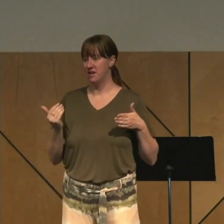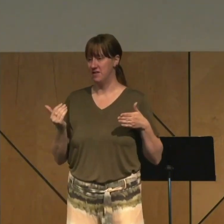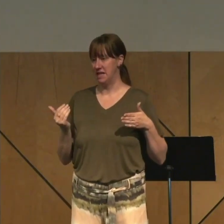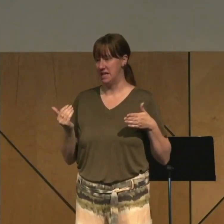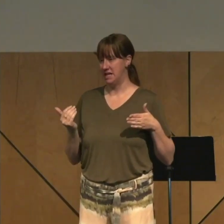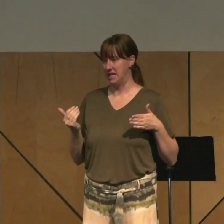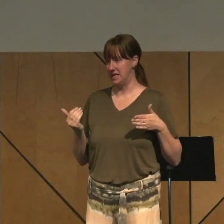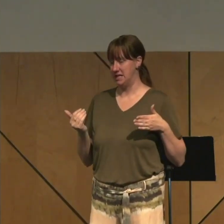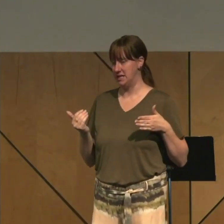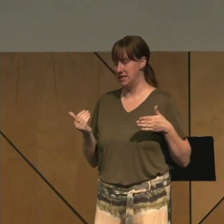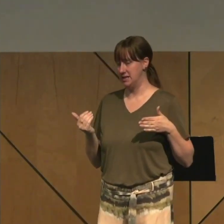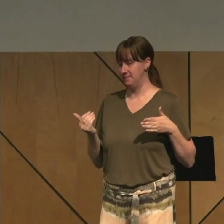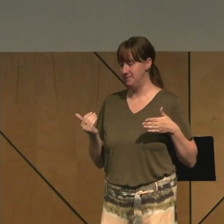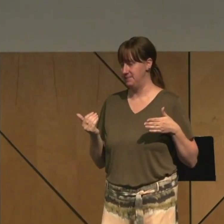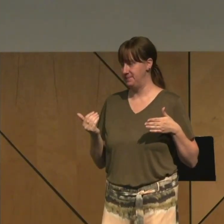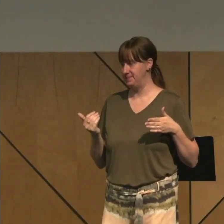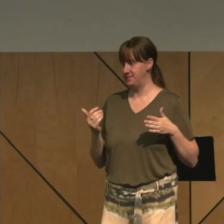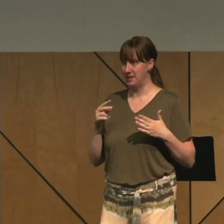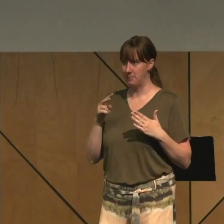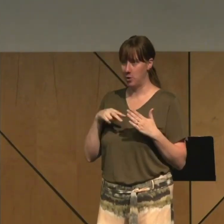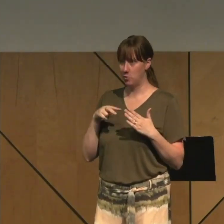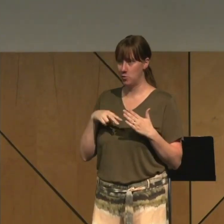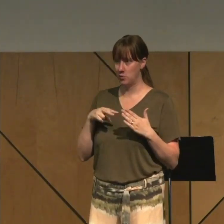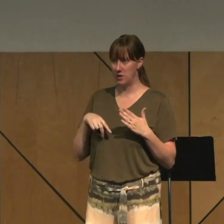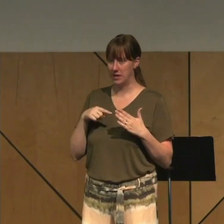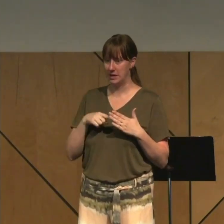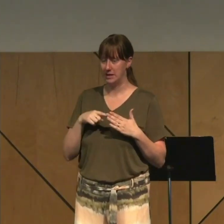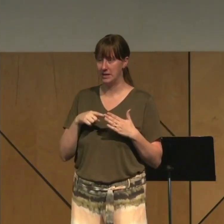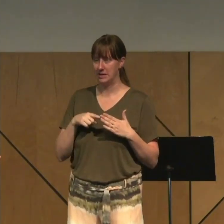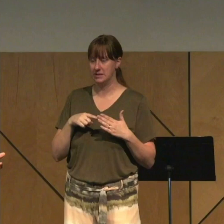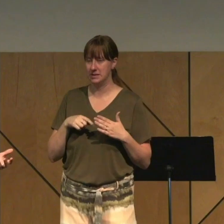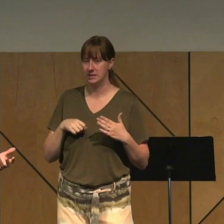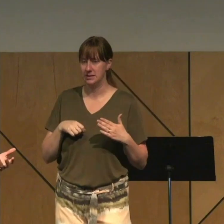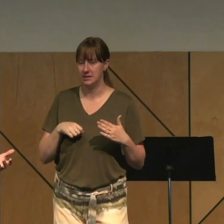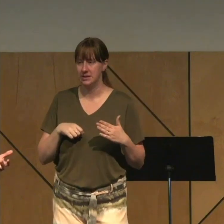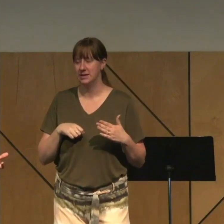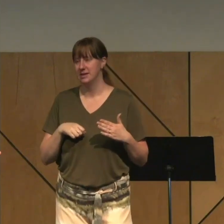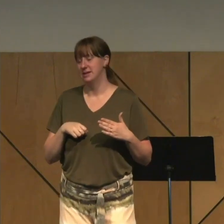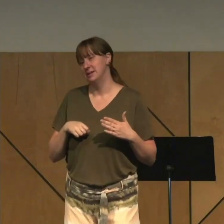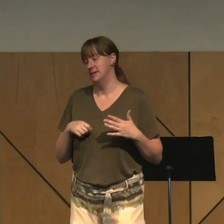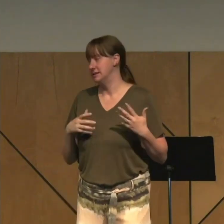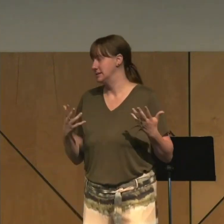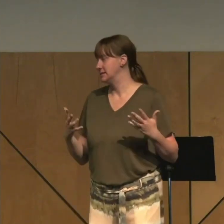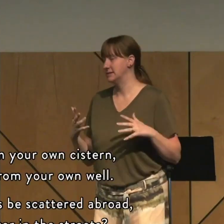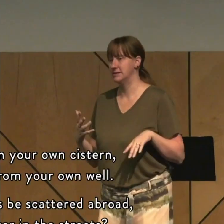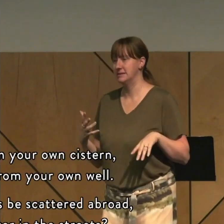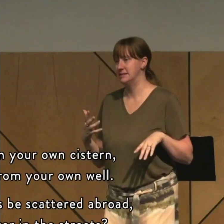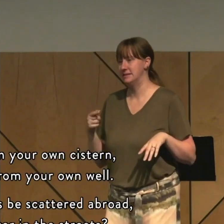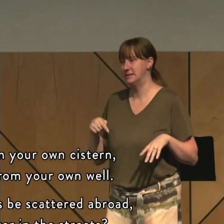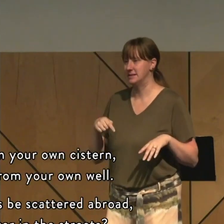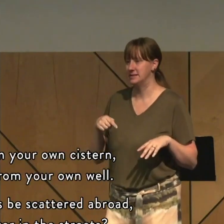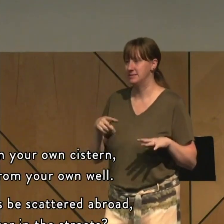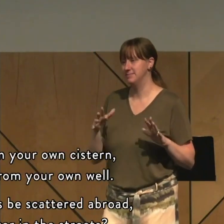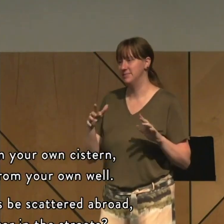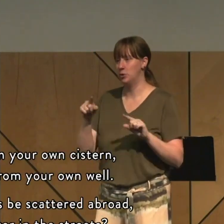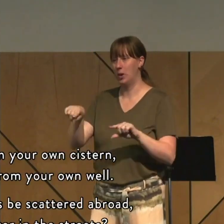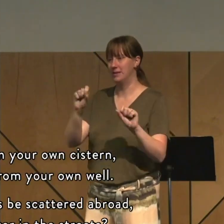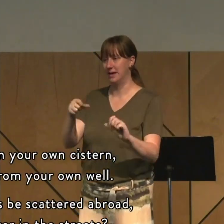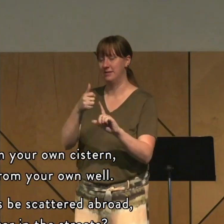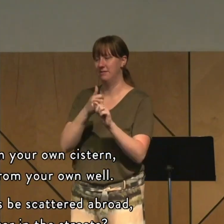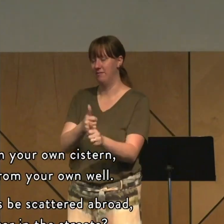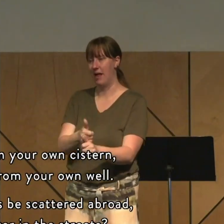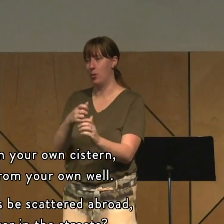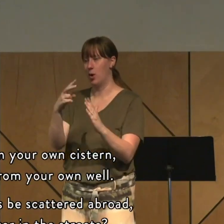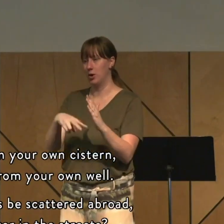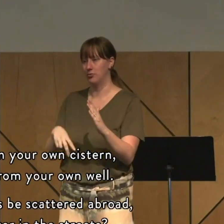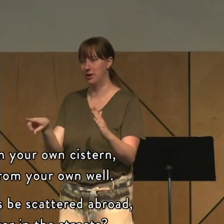It's where we're going to camp out a lot. I just felt like this probably isn't the right passage to have the scripture reader read, okay? Here we go. I'll have to